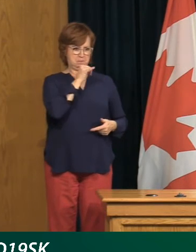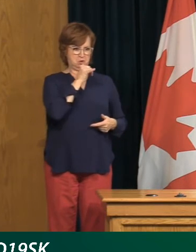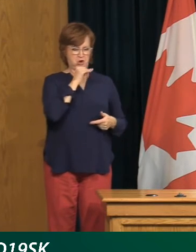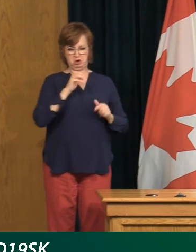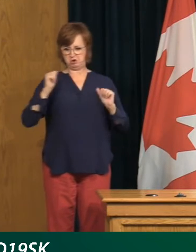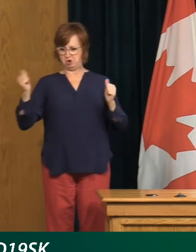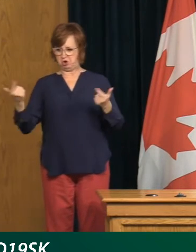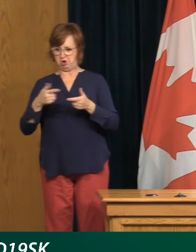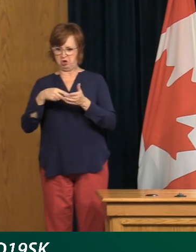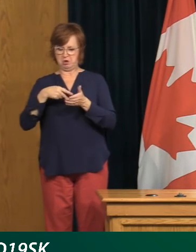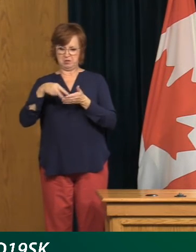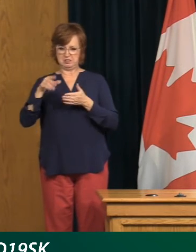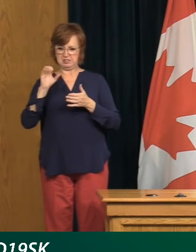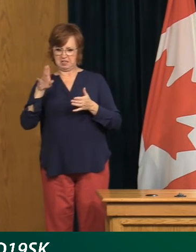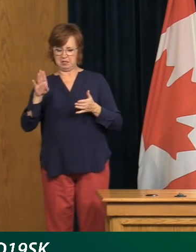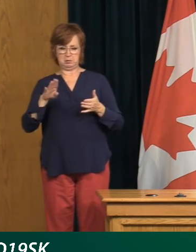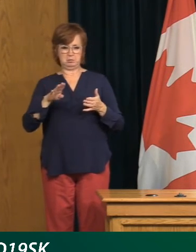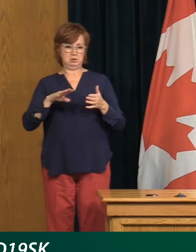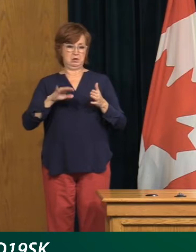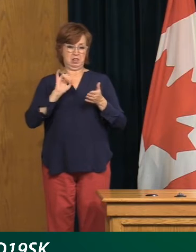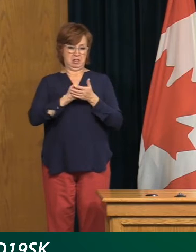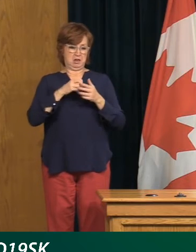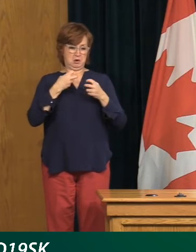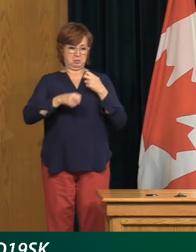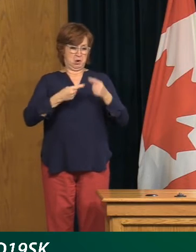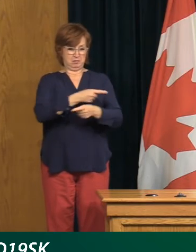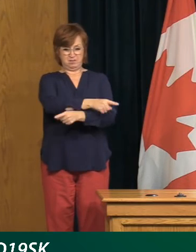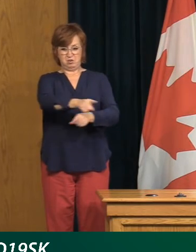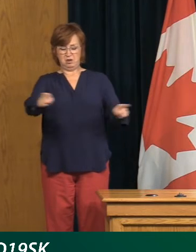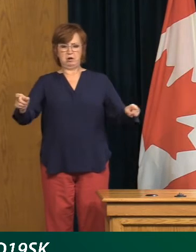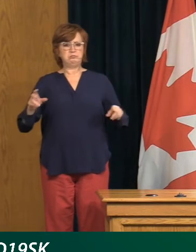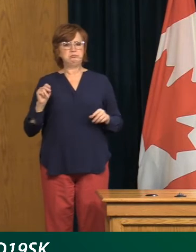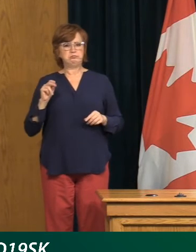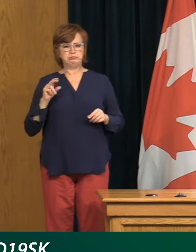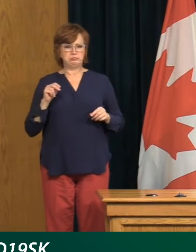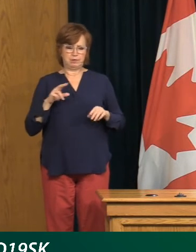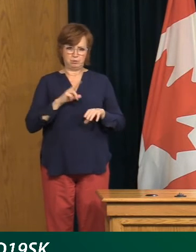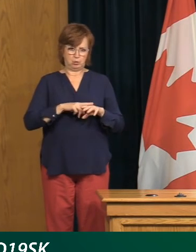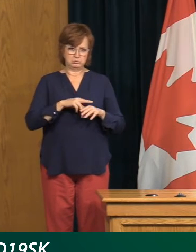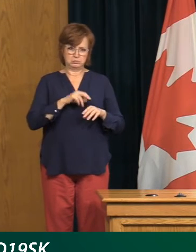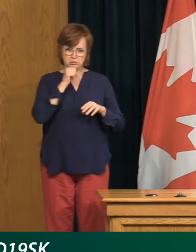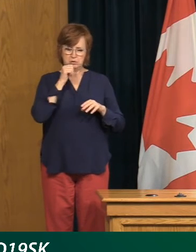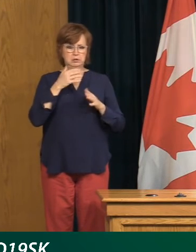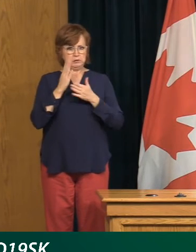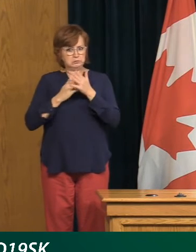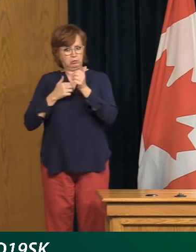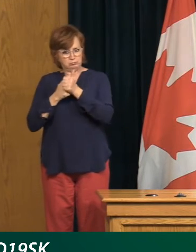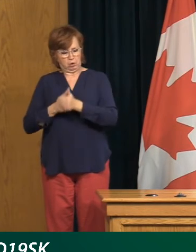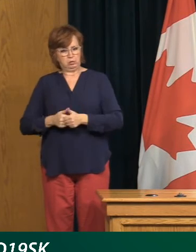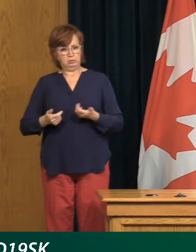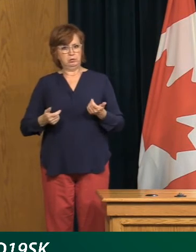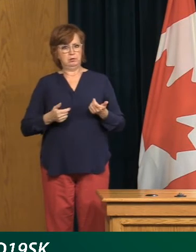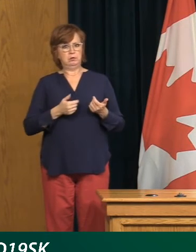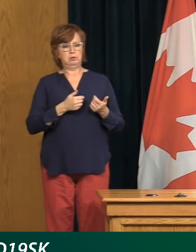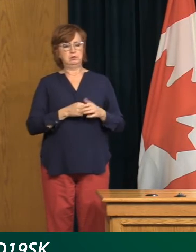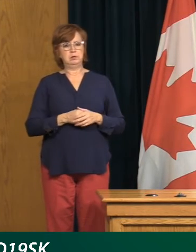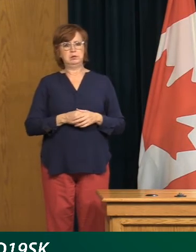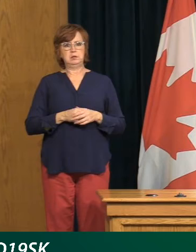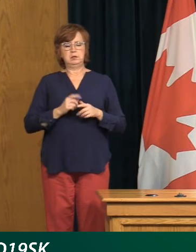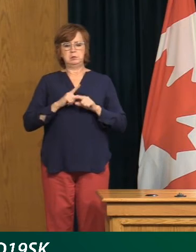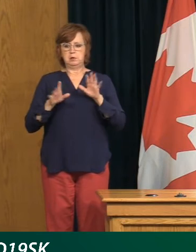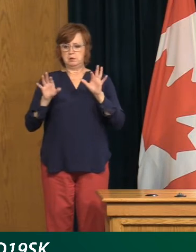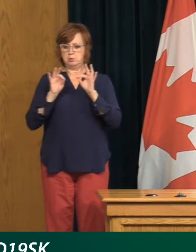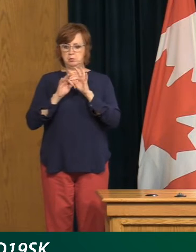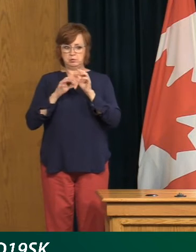guidelines that results in some follow-up warning letters or tickets. But even when all guidelines are being followed, I think public health